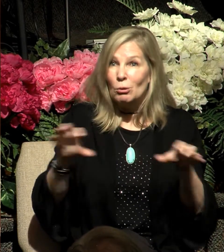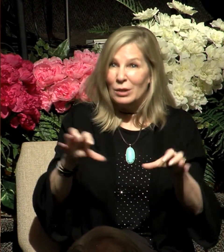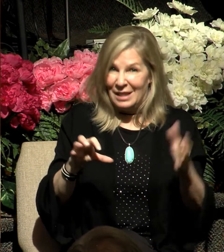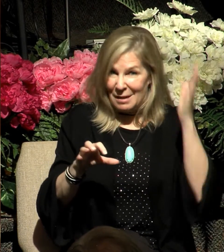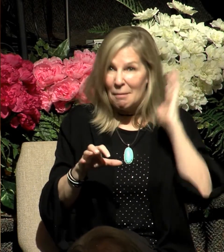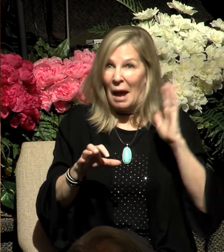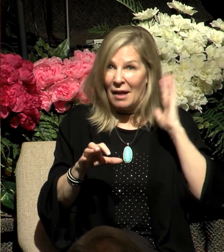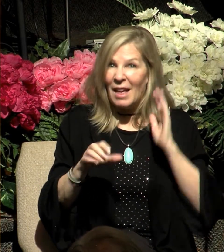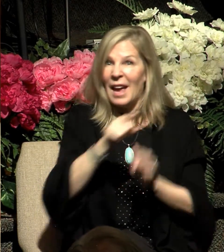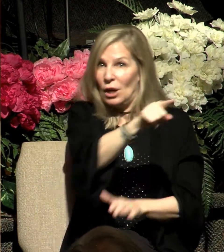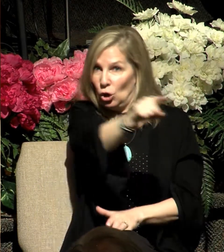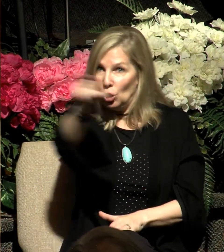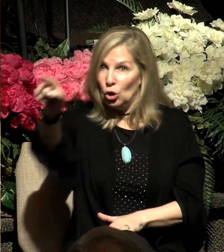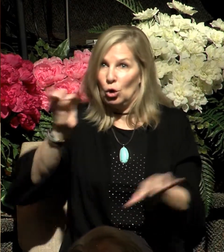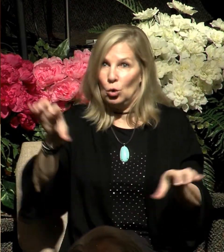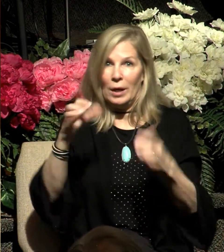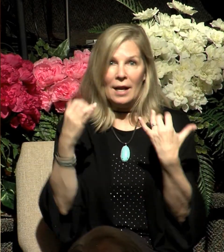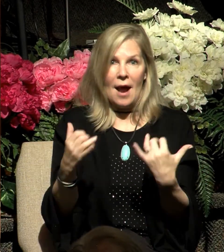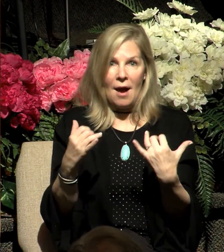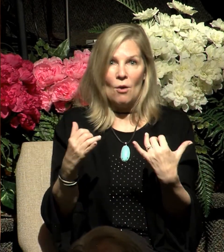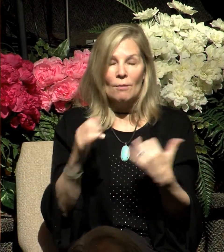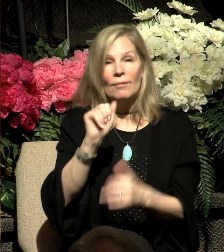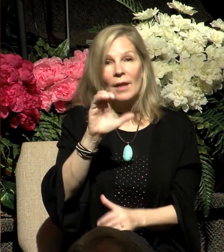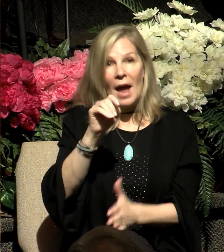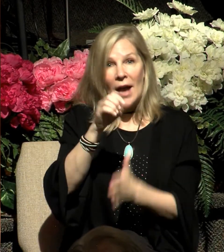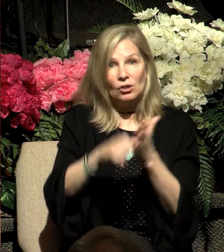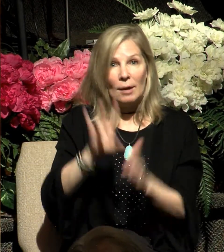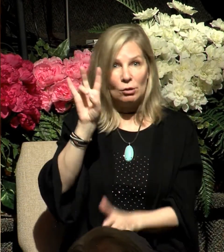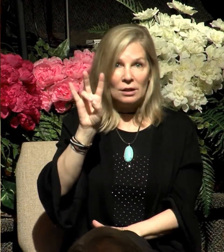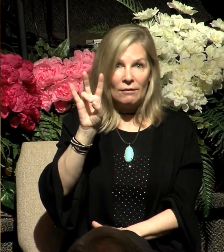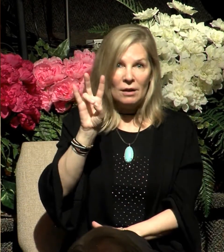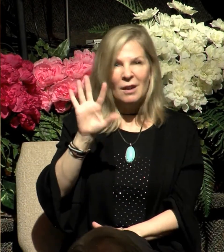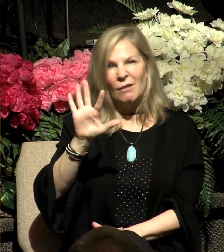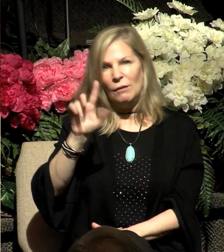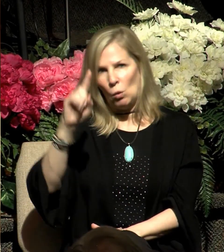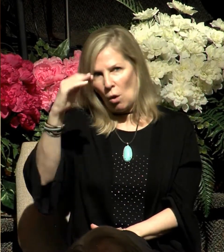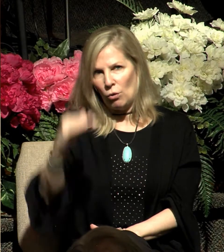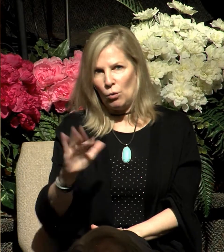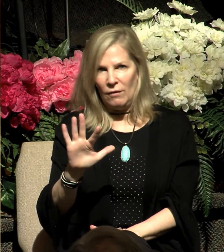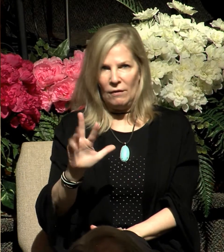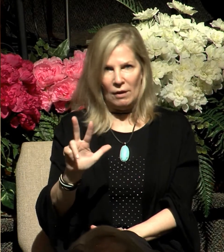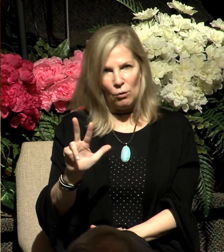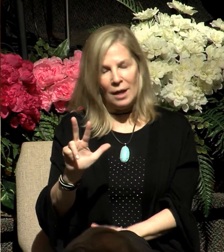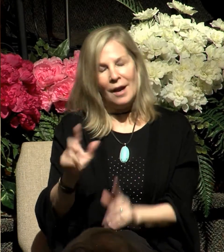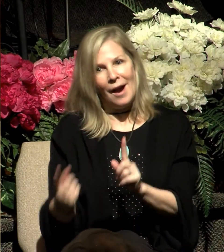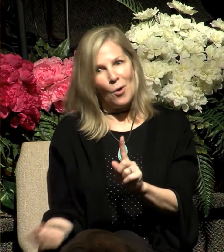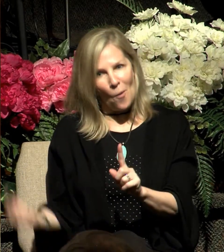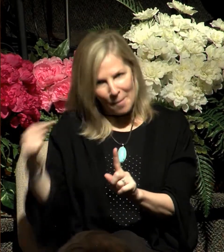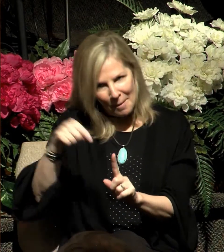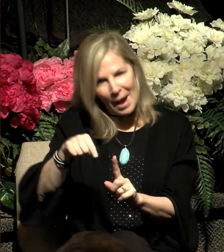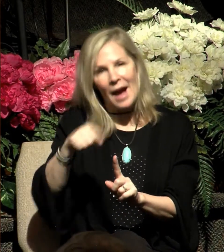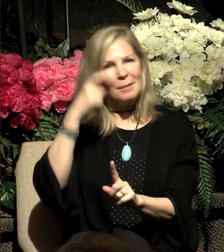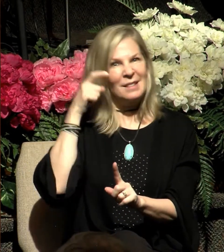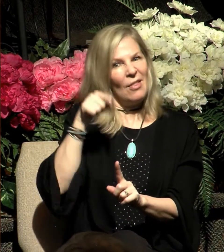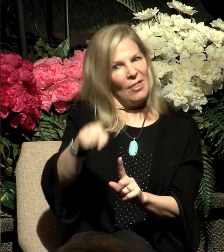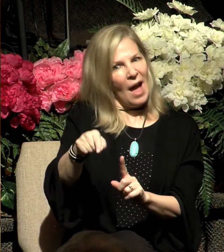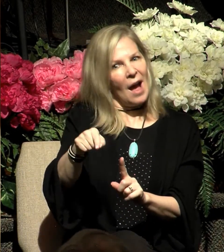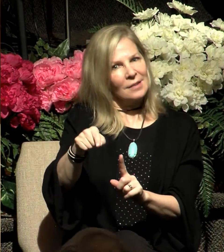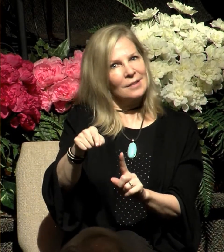Now, if you look at Acts chapter 7, verses 51 through 53, and I keep coming back to this these days, because this is the climax of